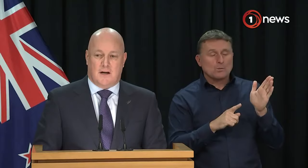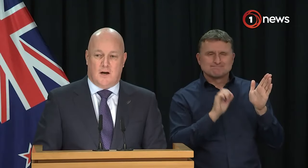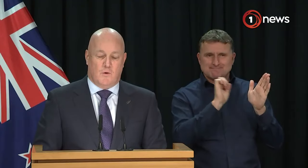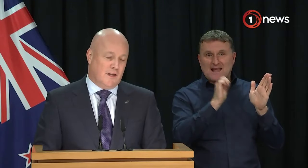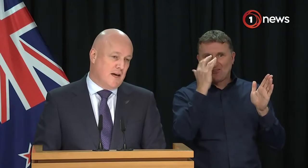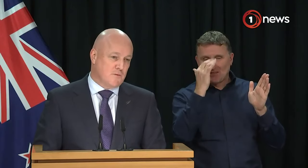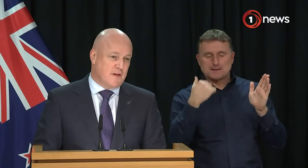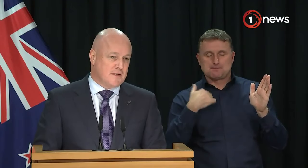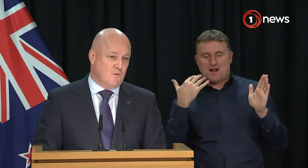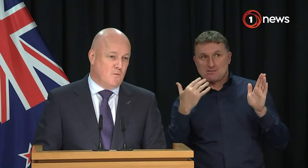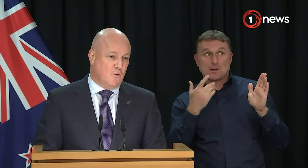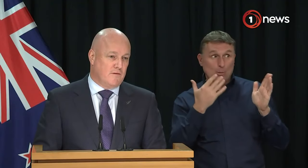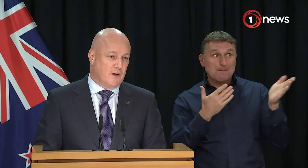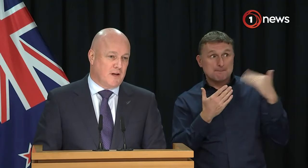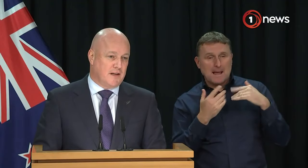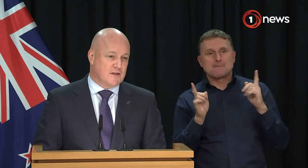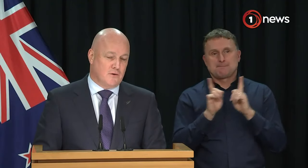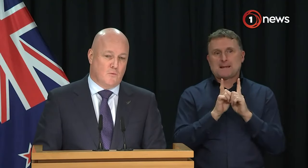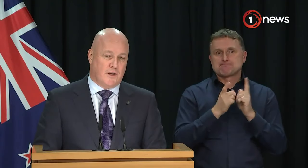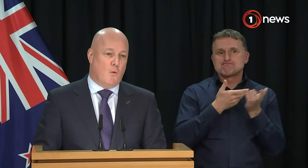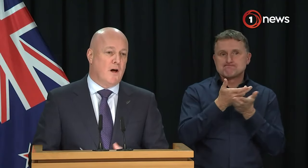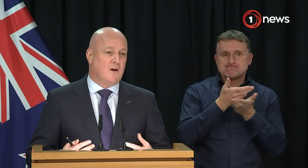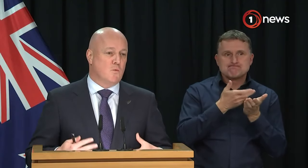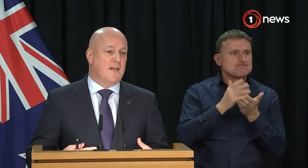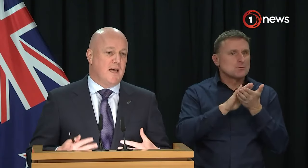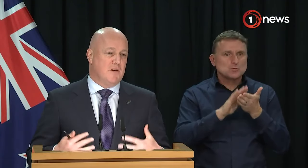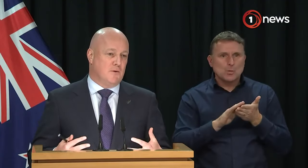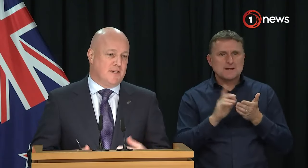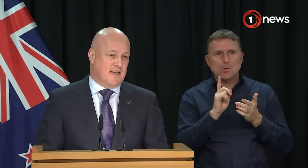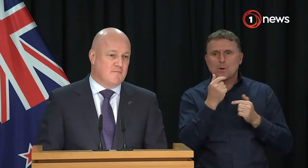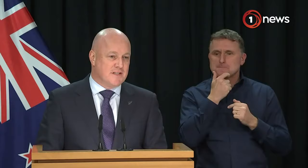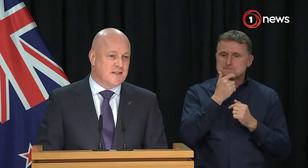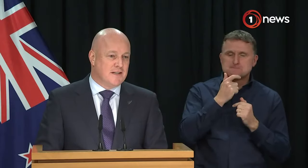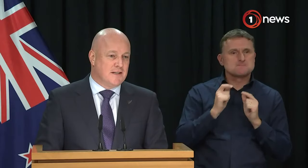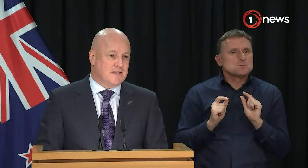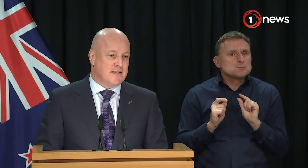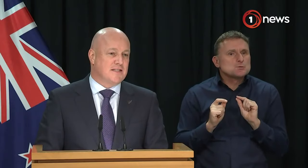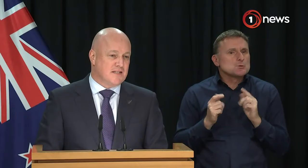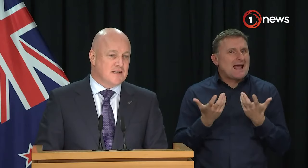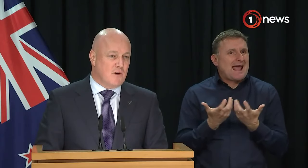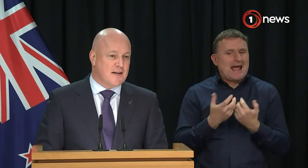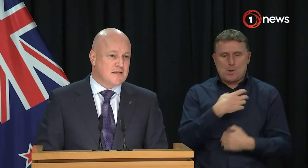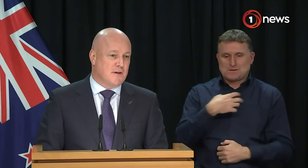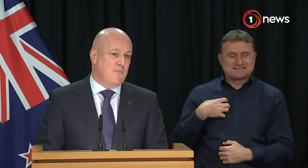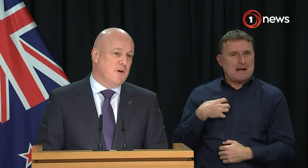on it. We'll engage with that, and we'll work very quickly to work out what else we can be doing as a government to get the settings right to enable